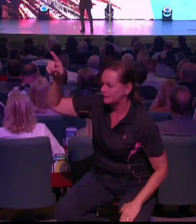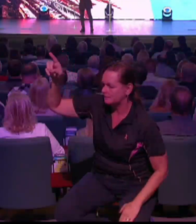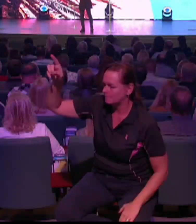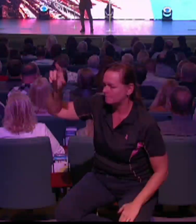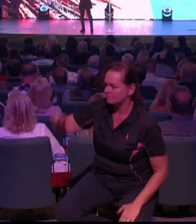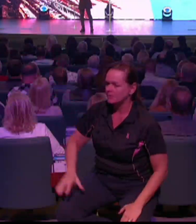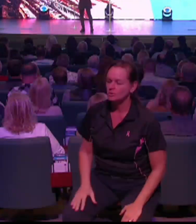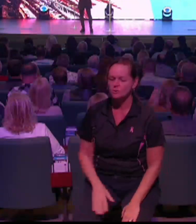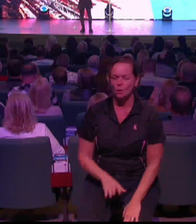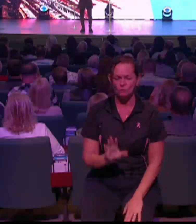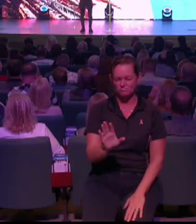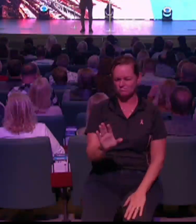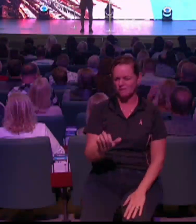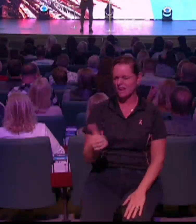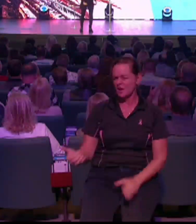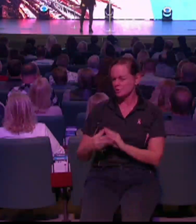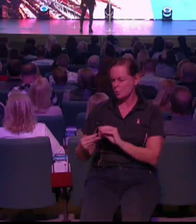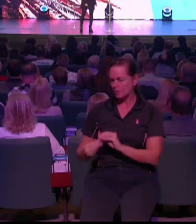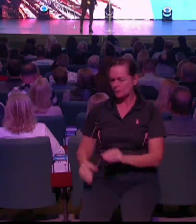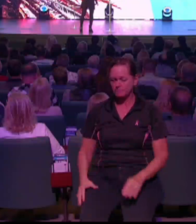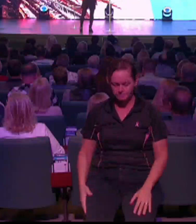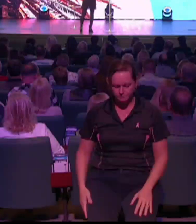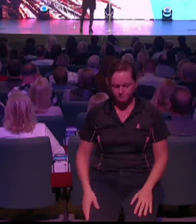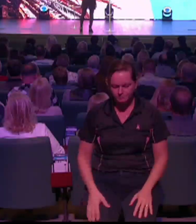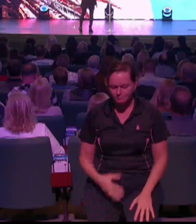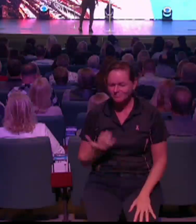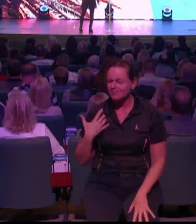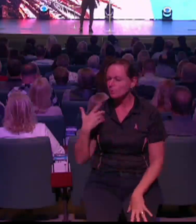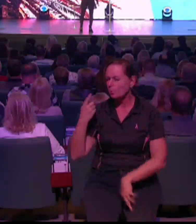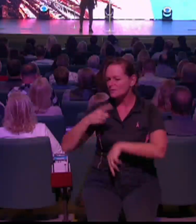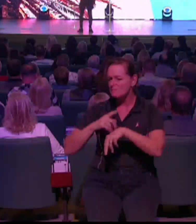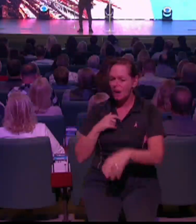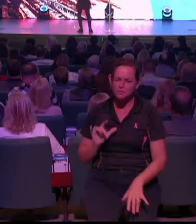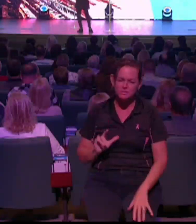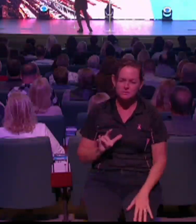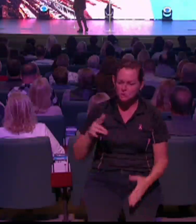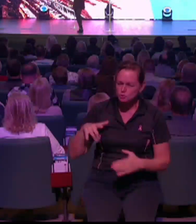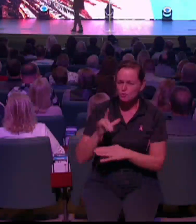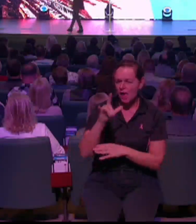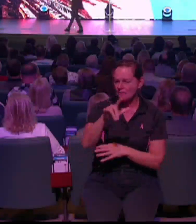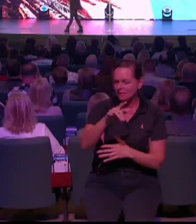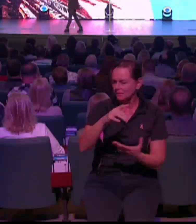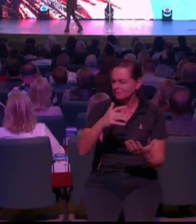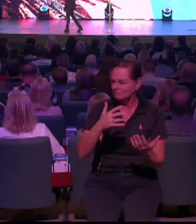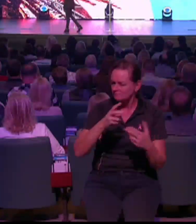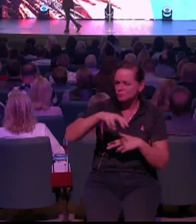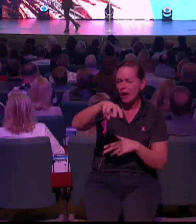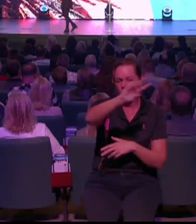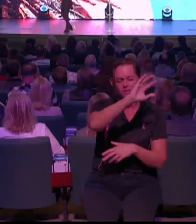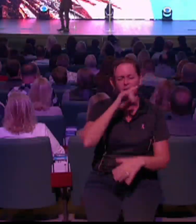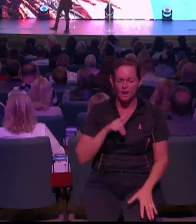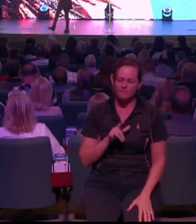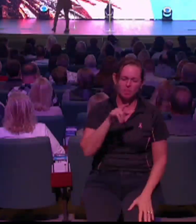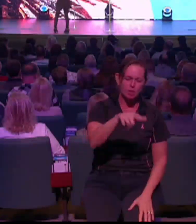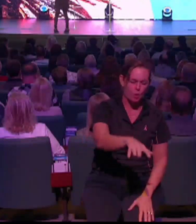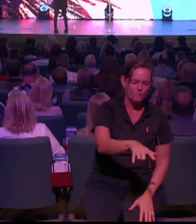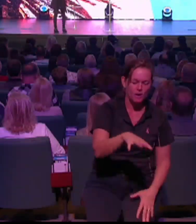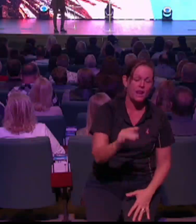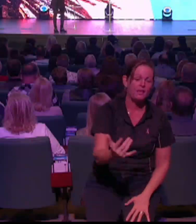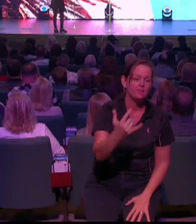had gone so quick. It was carry-on only. I mean, it was like there and back. And I remember I was working on my book, Girls with Swords, when I fell